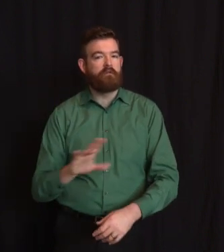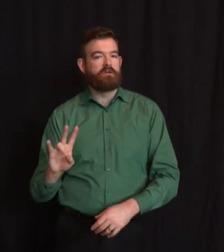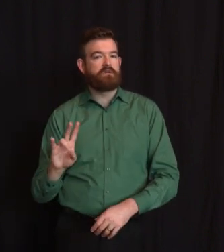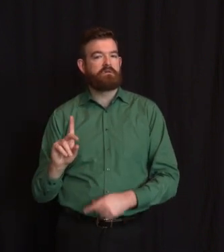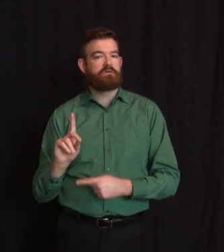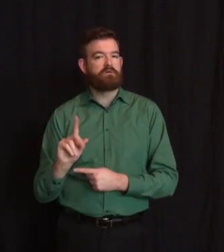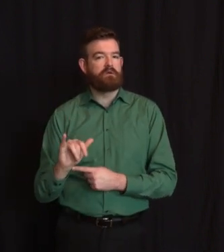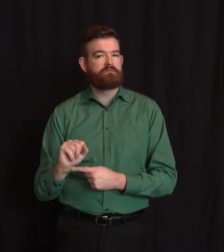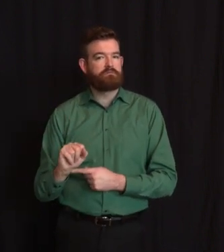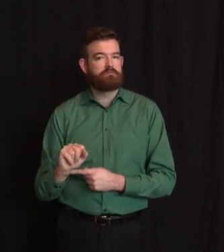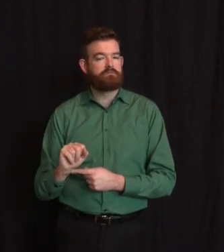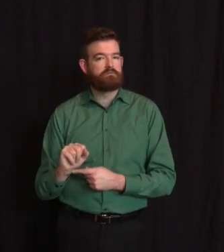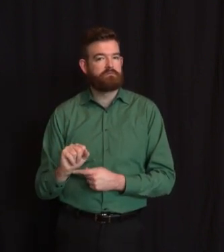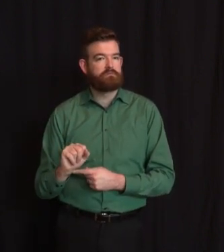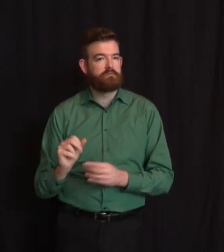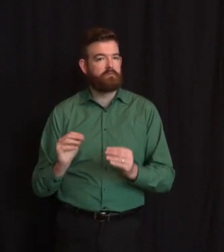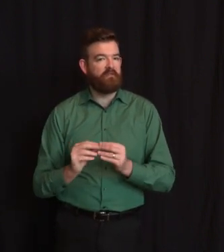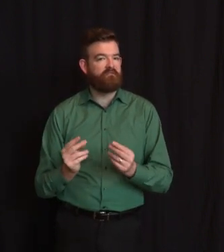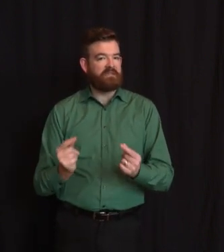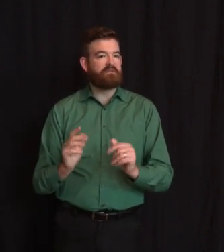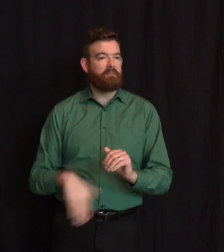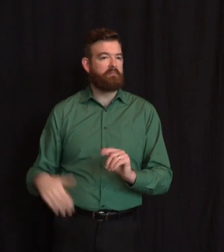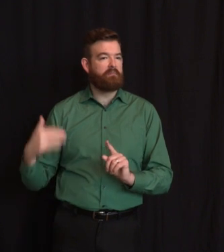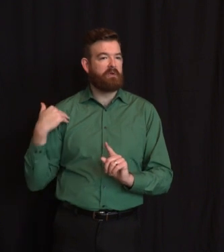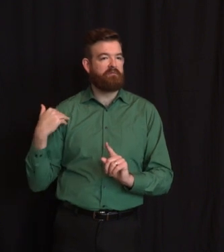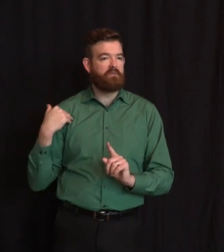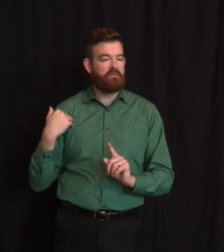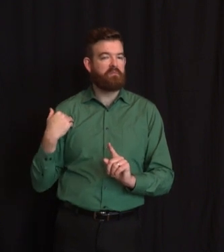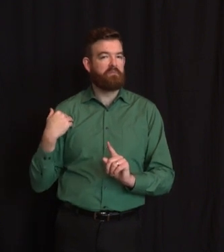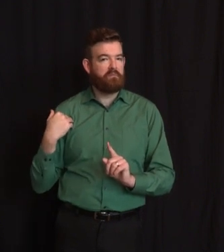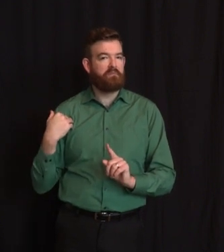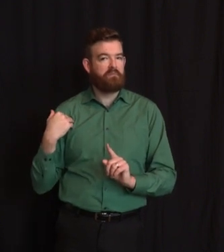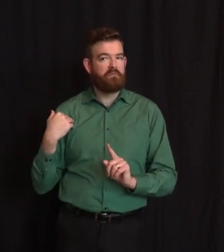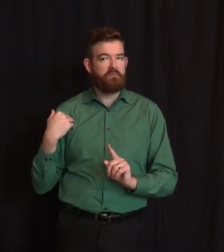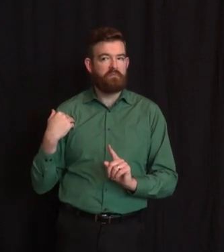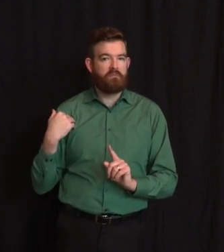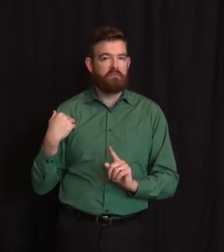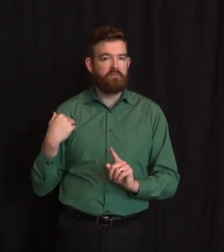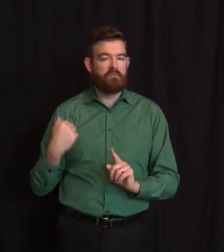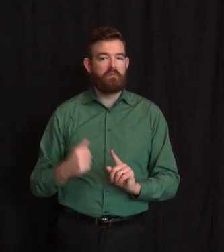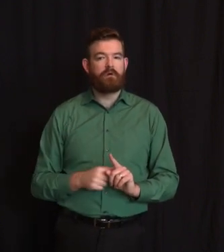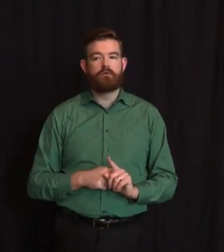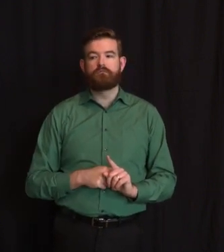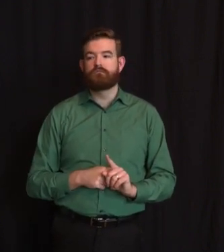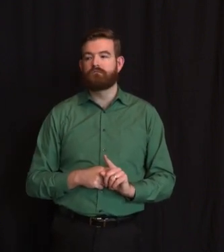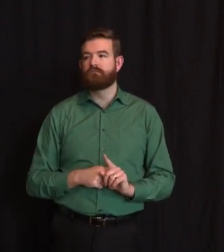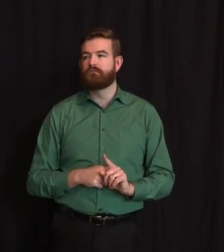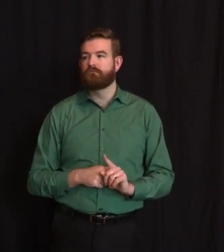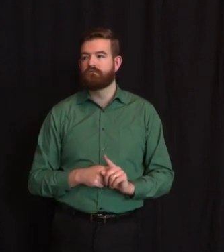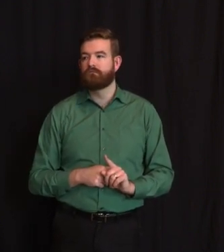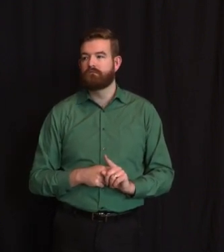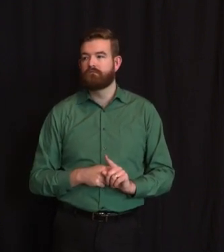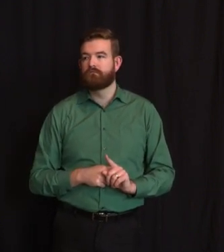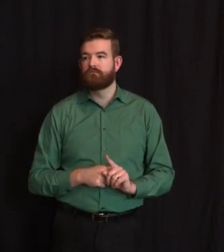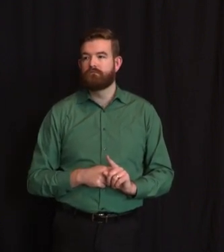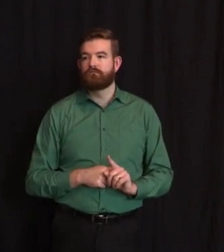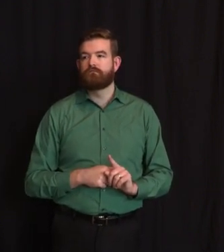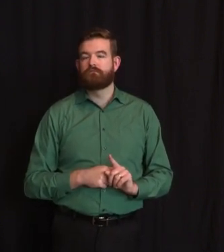the opportunity when we announced the balance of the school year, the extent to which this was going to continue to be remote